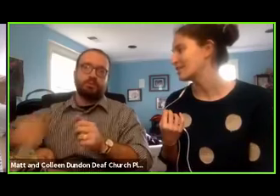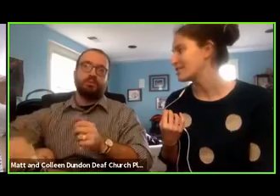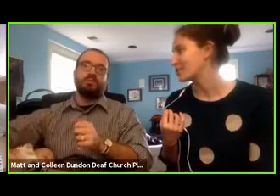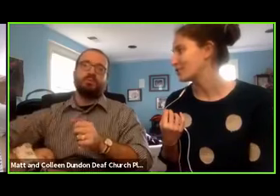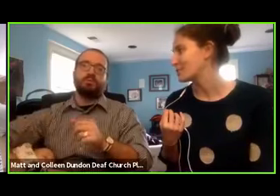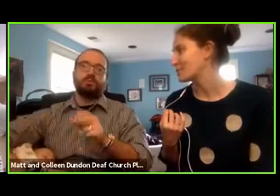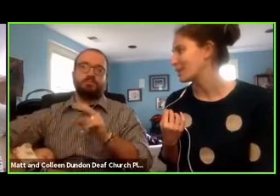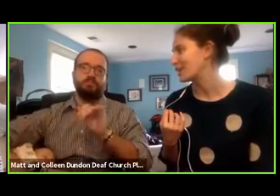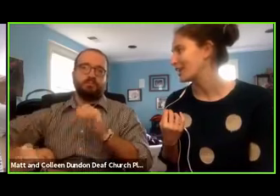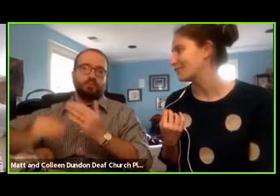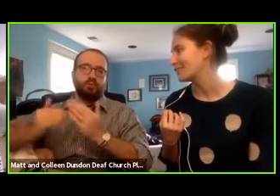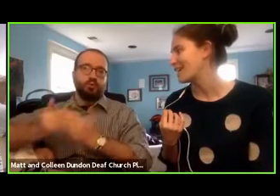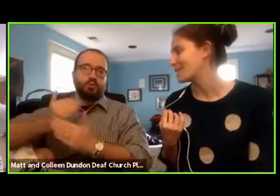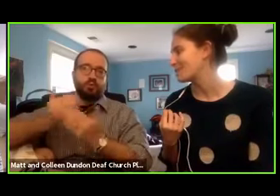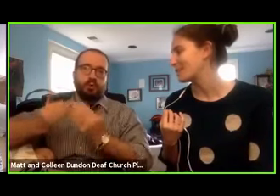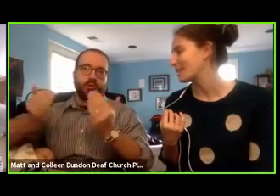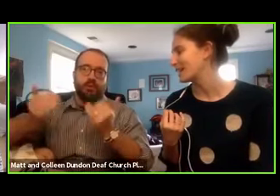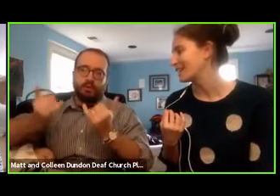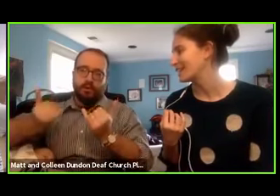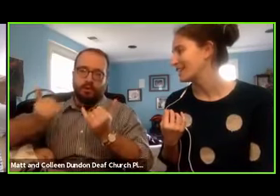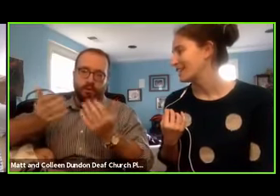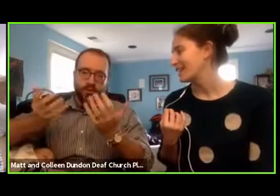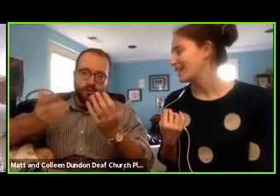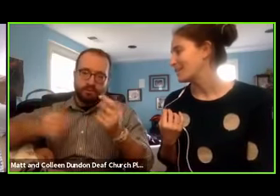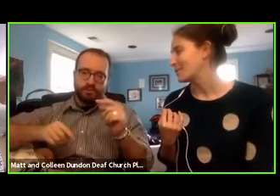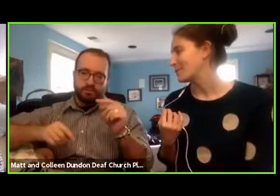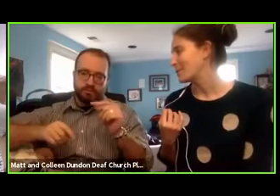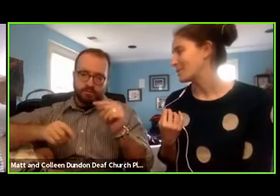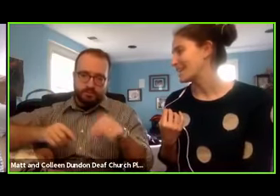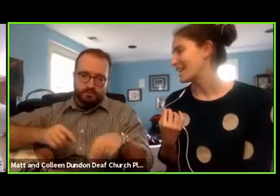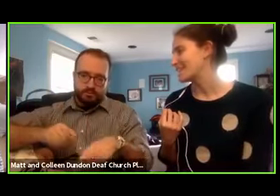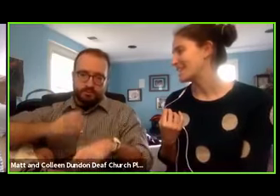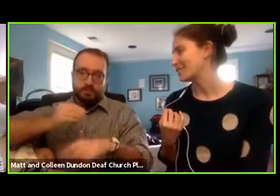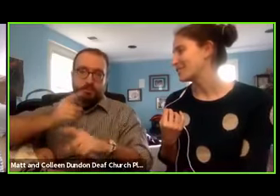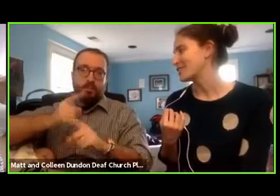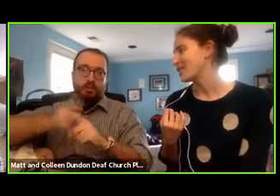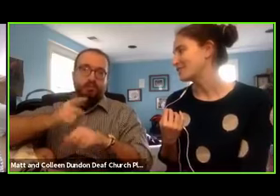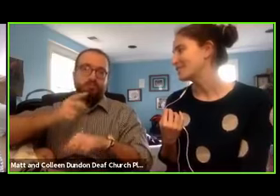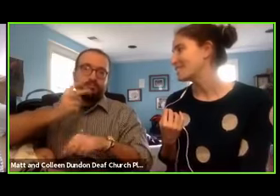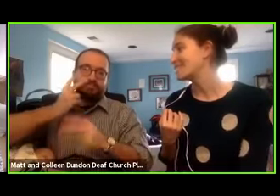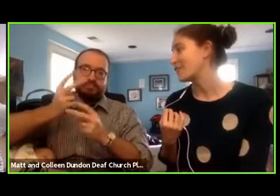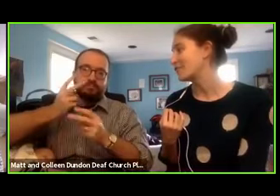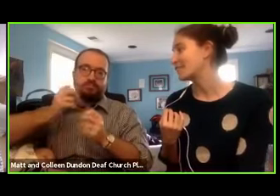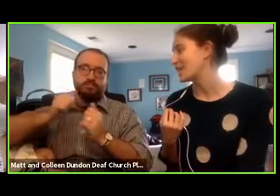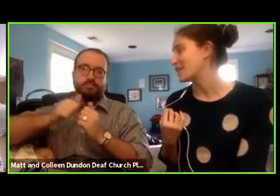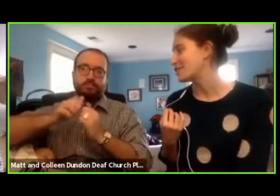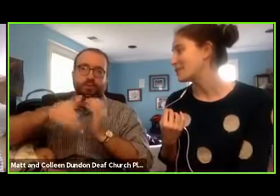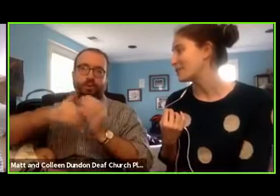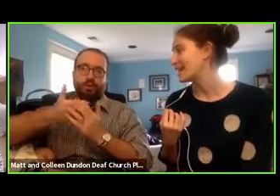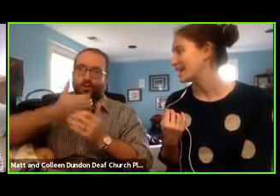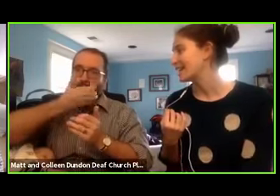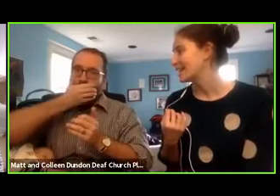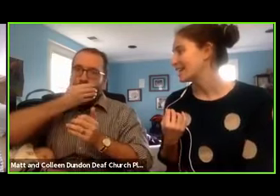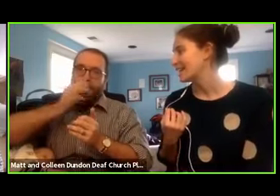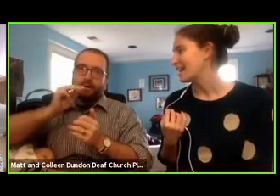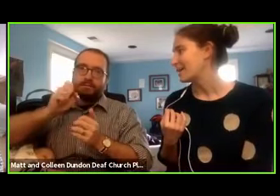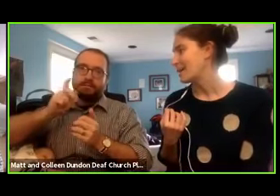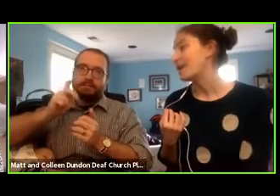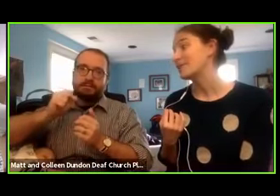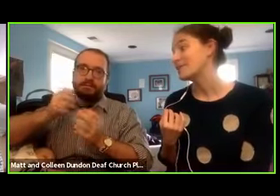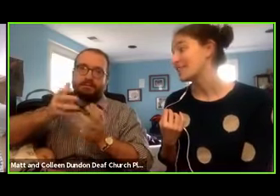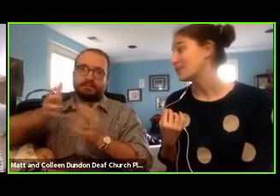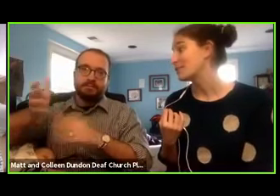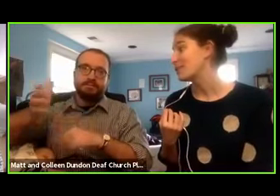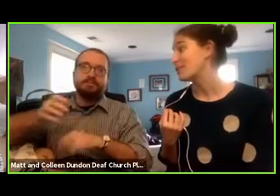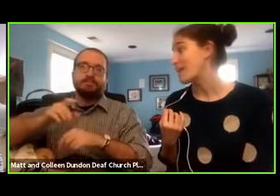that the service would be good enough in the hospital that, um, you'd be able to get signals. So this is definitely a new thing. Um,